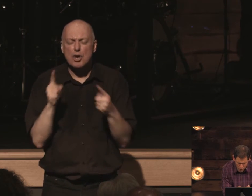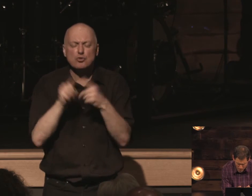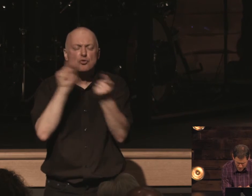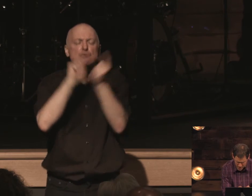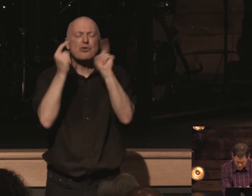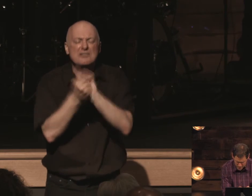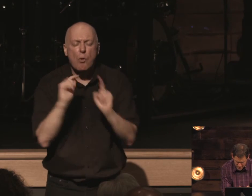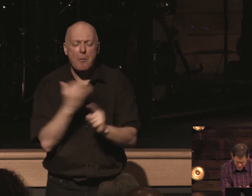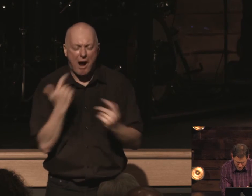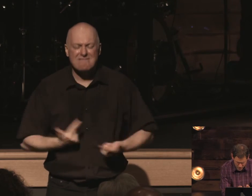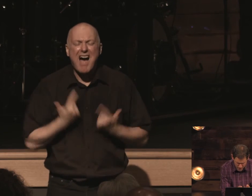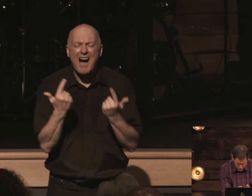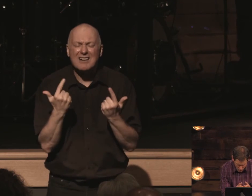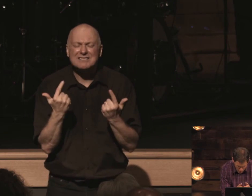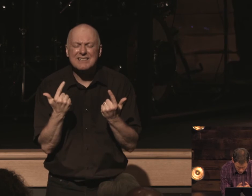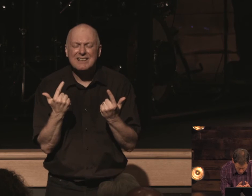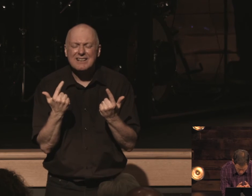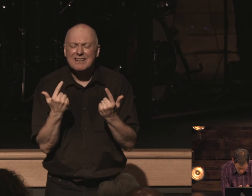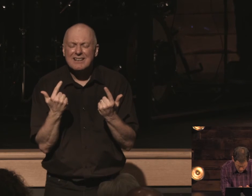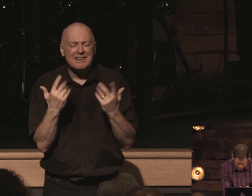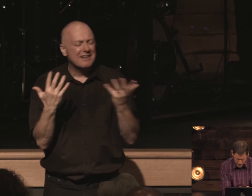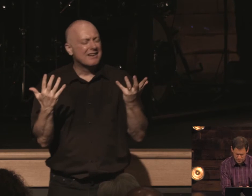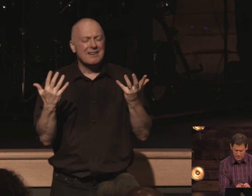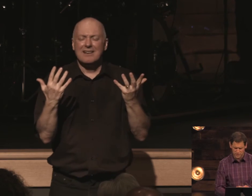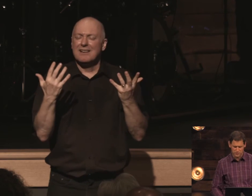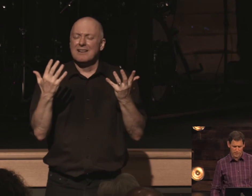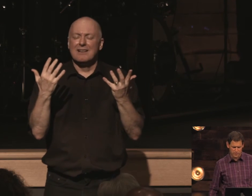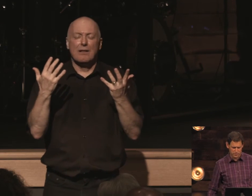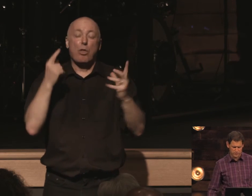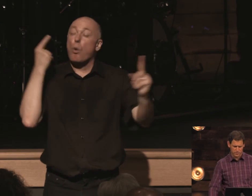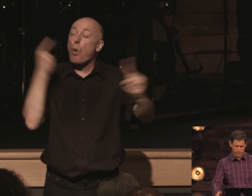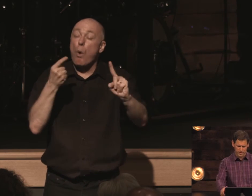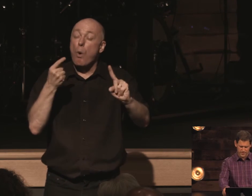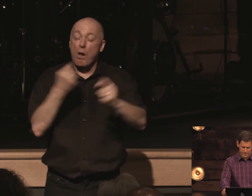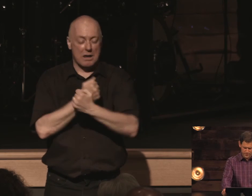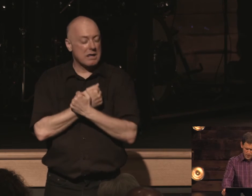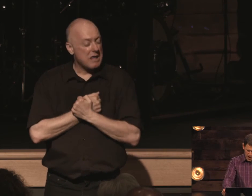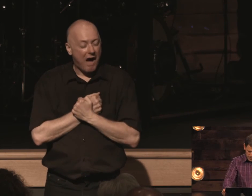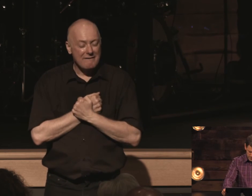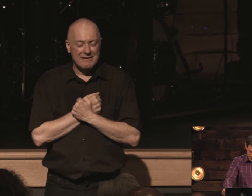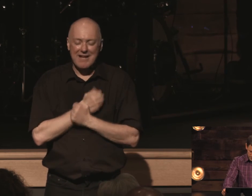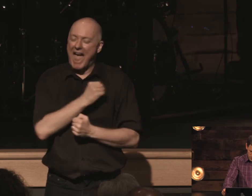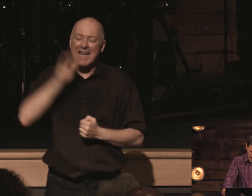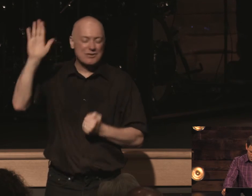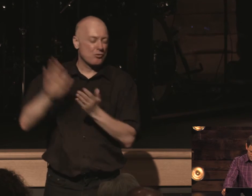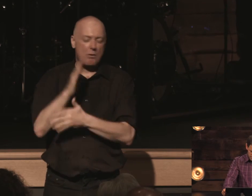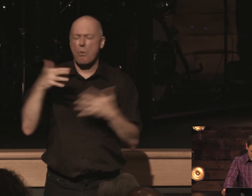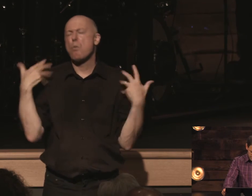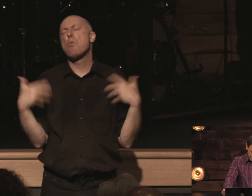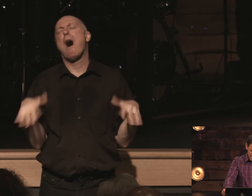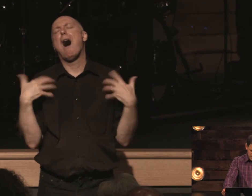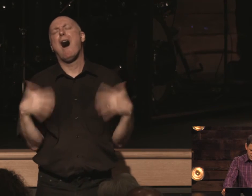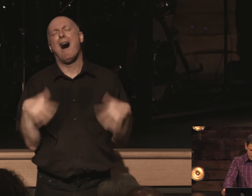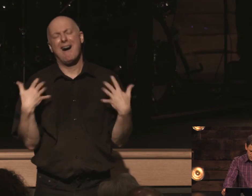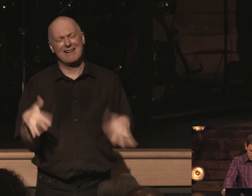our life and his all his only motivation in this is love for his glory wow wow yeah he said so